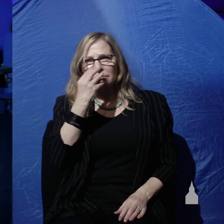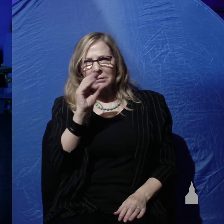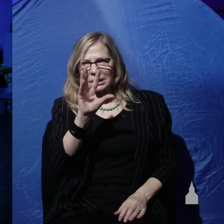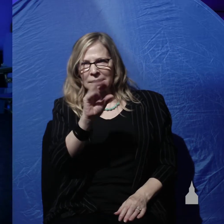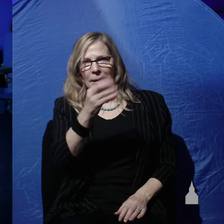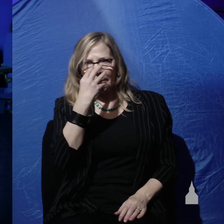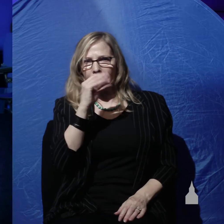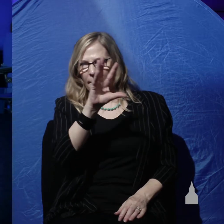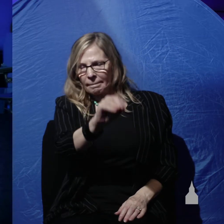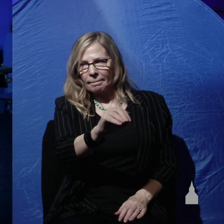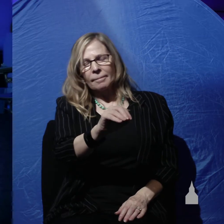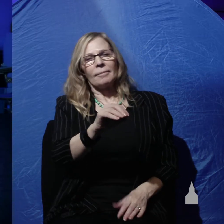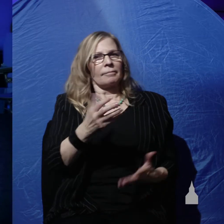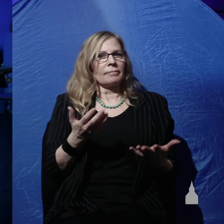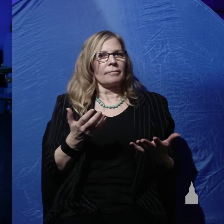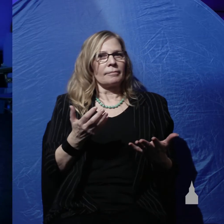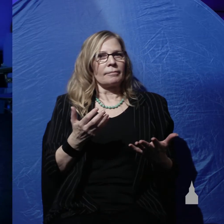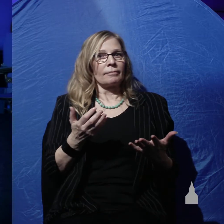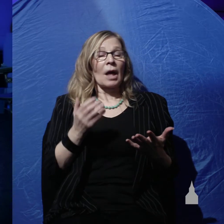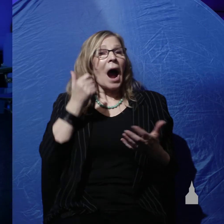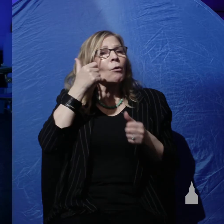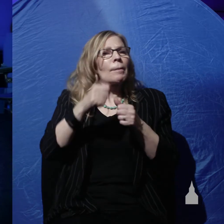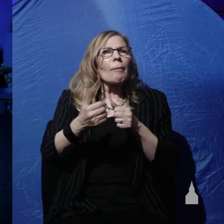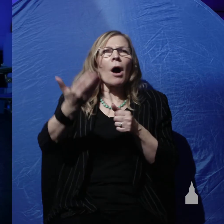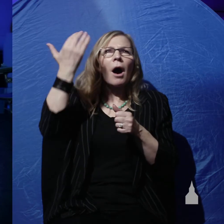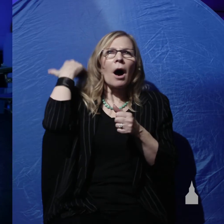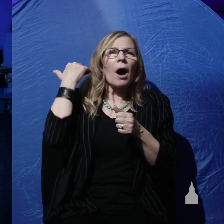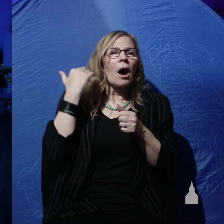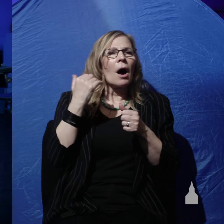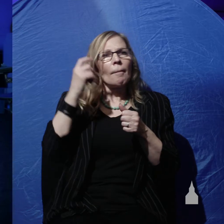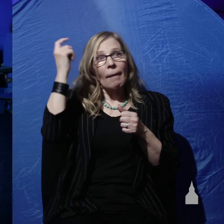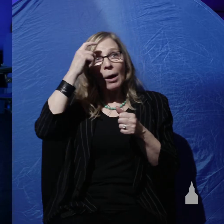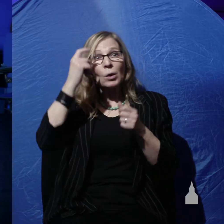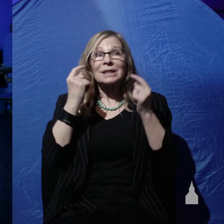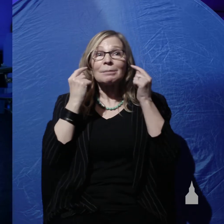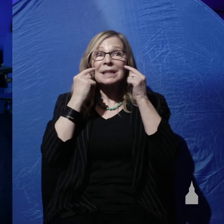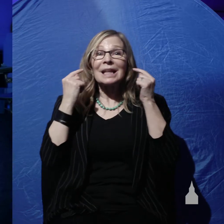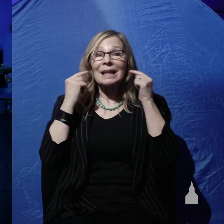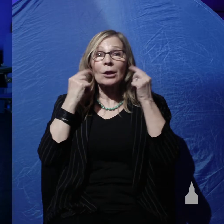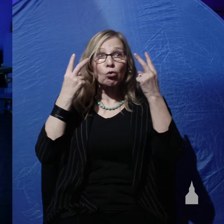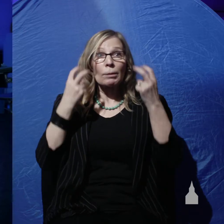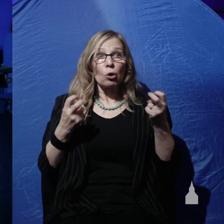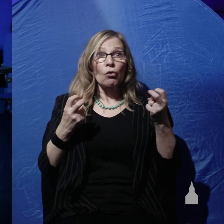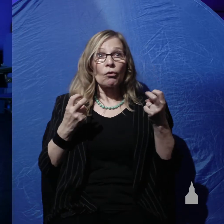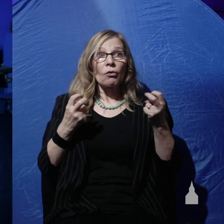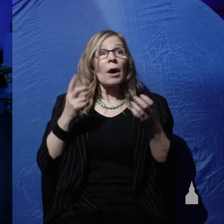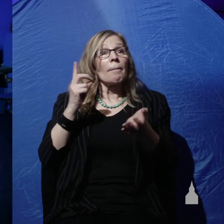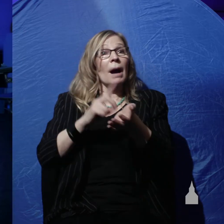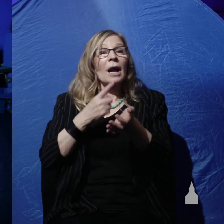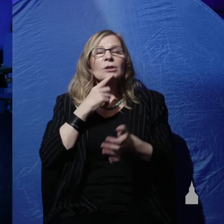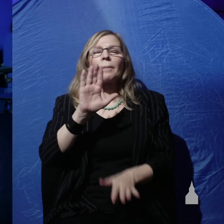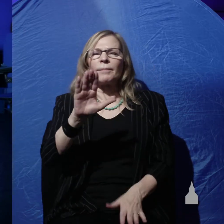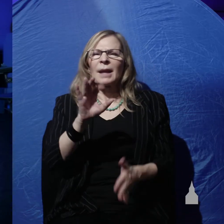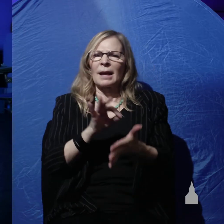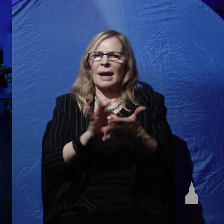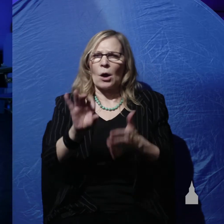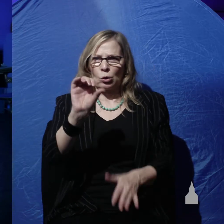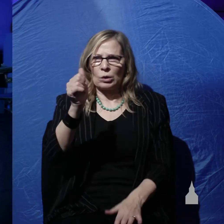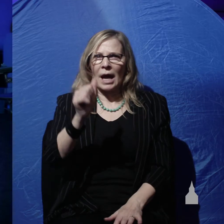Well, I got all my wisdom teeth removed when I was a teenager and my doctor told me to count to ten. I got to seven and I